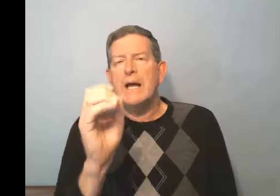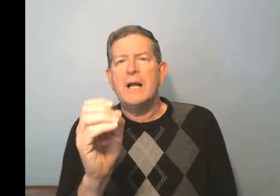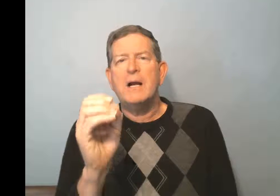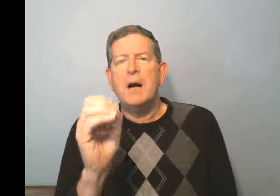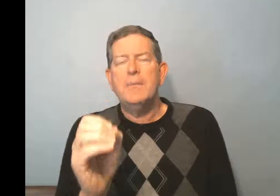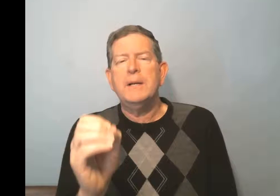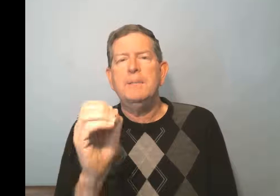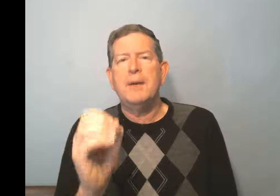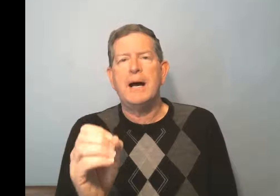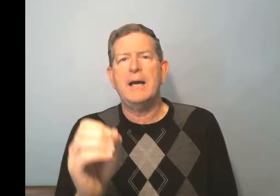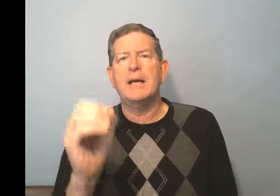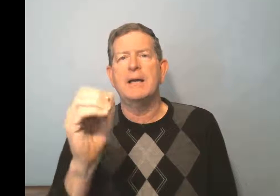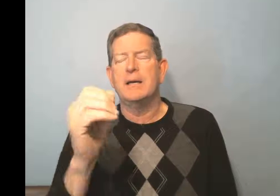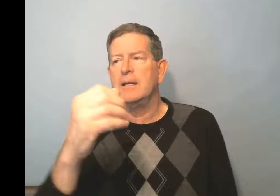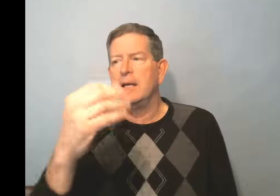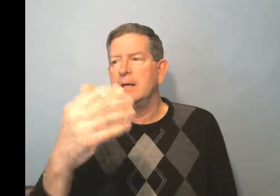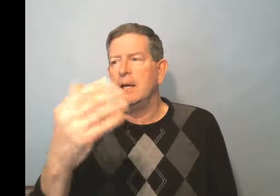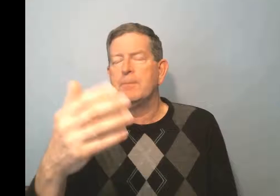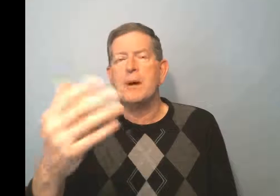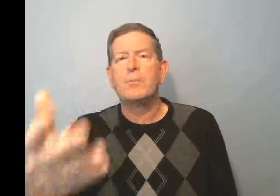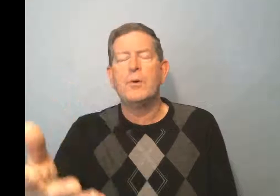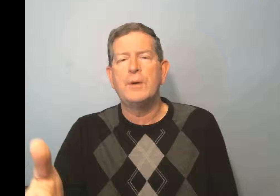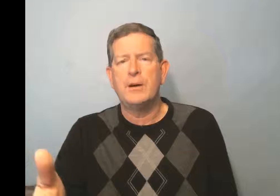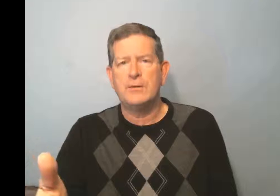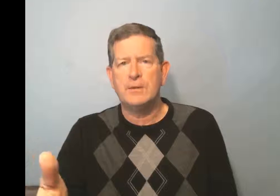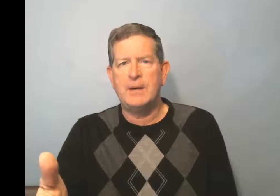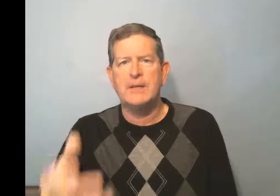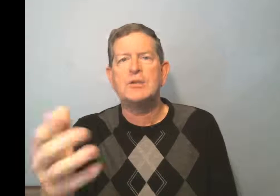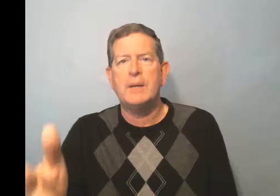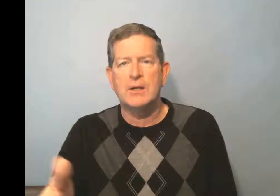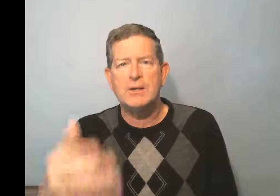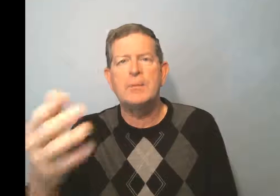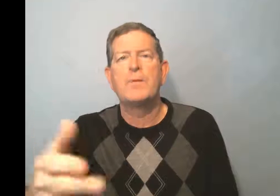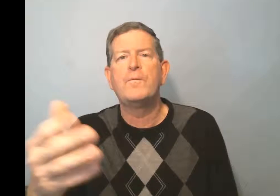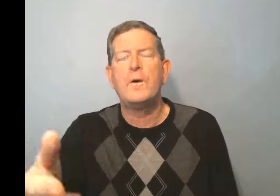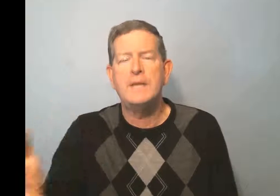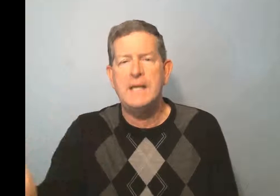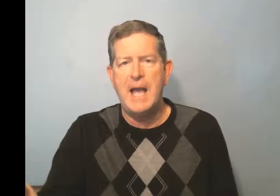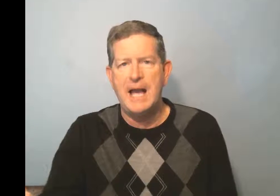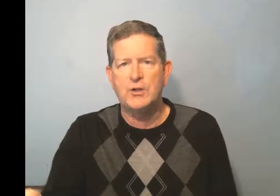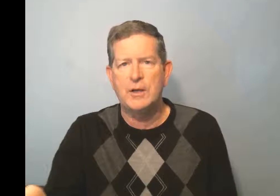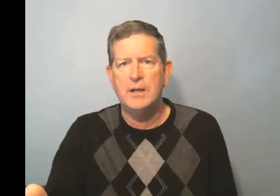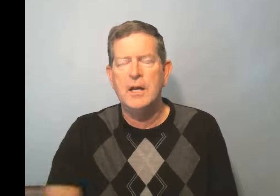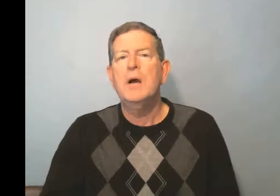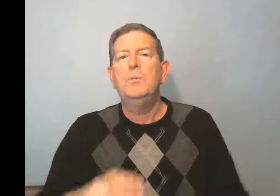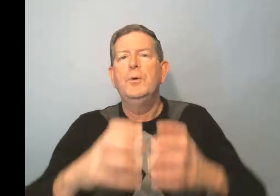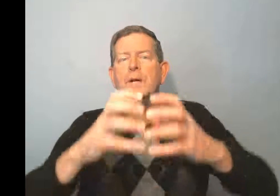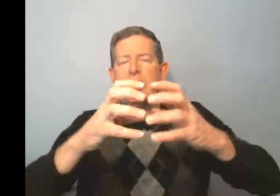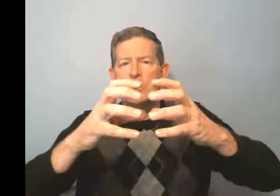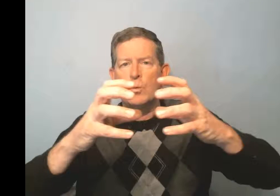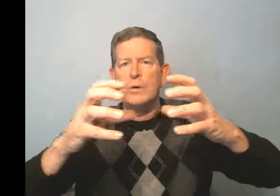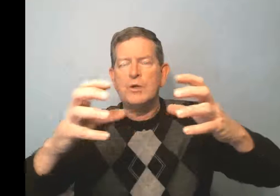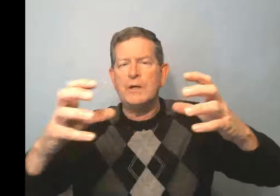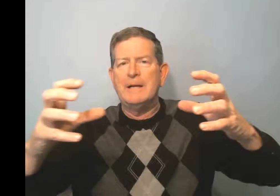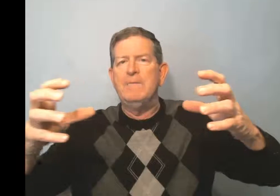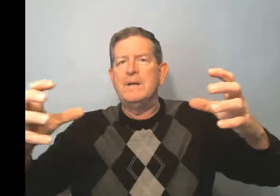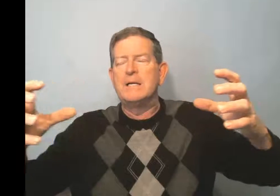not accompanied by a pronoun of some kind, a subject. Someone performing the action, put it in its original infinitive